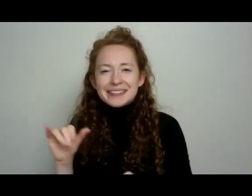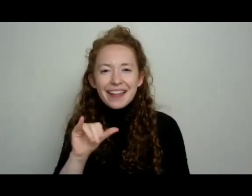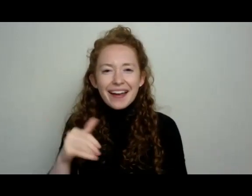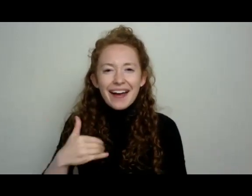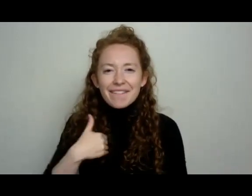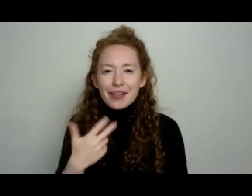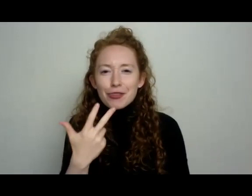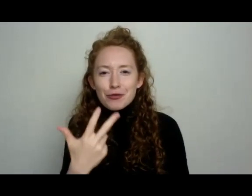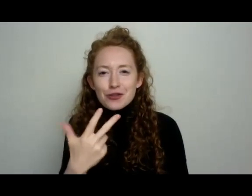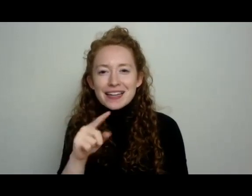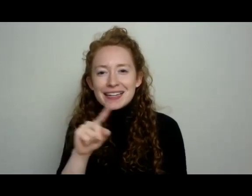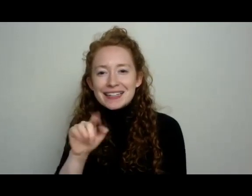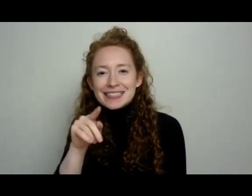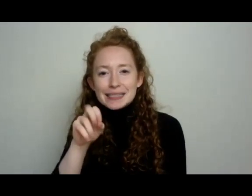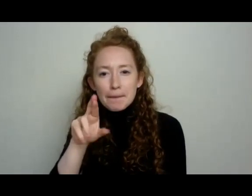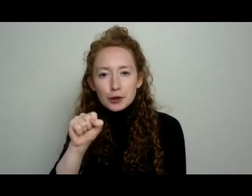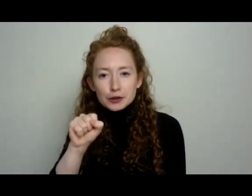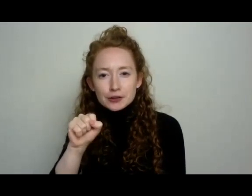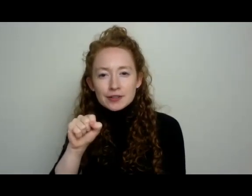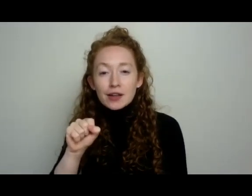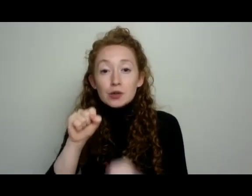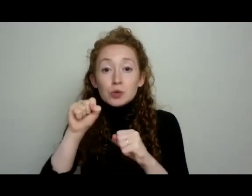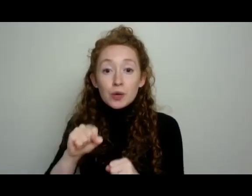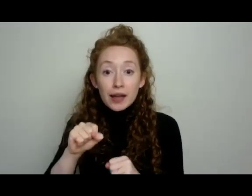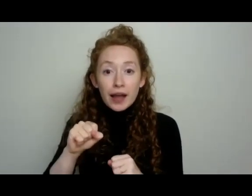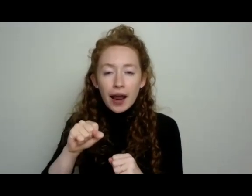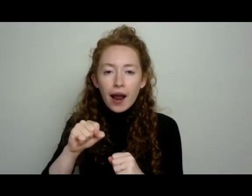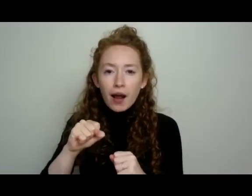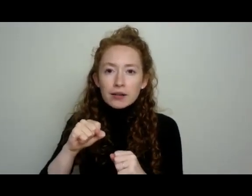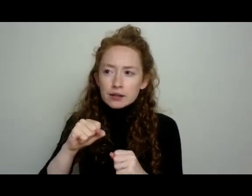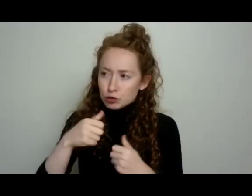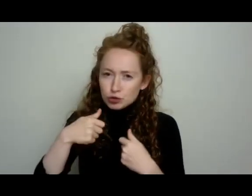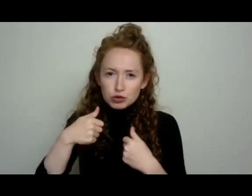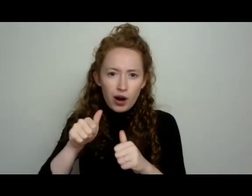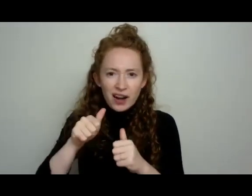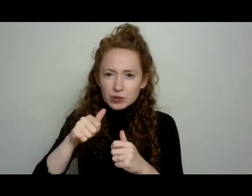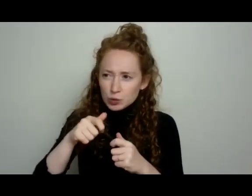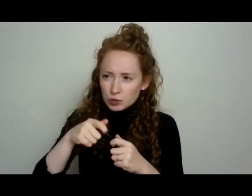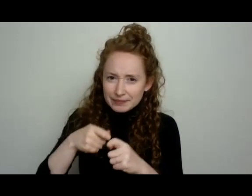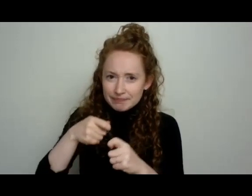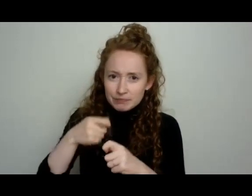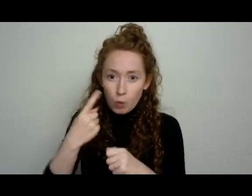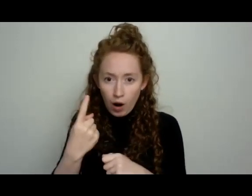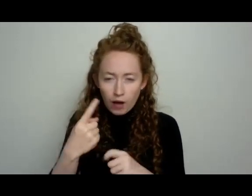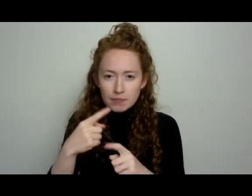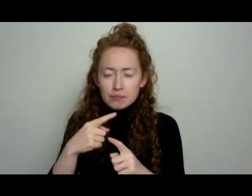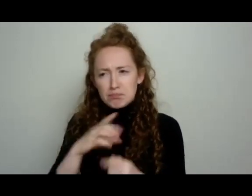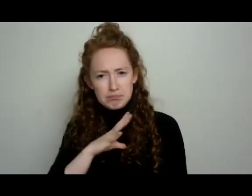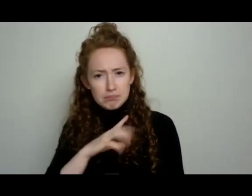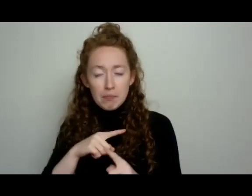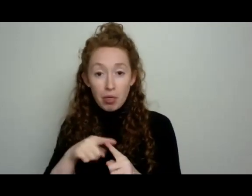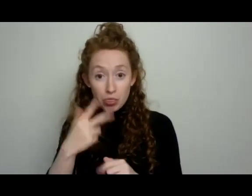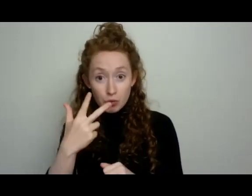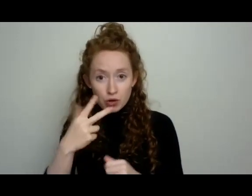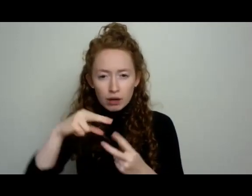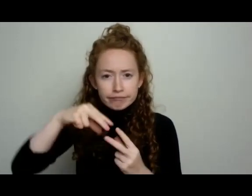which you can unzip one, but then when you try to zip up to three, they're like, what? No. So as